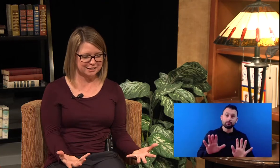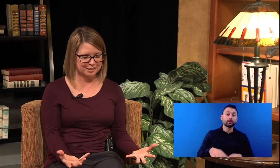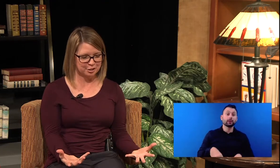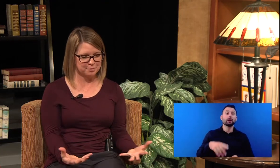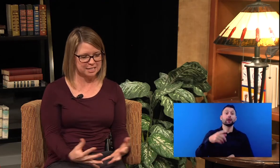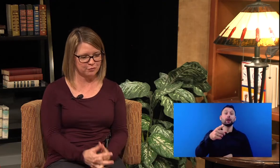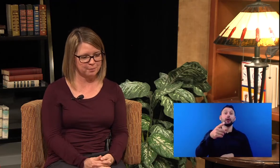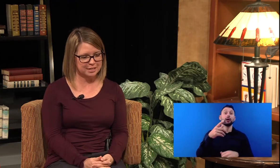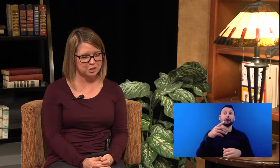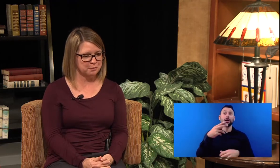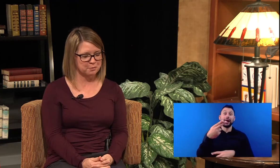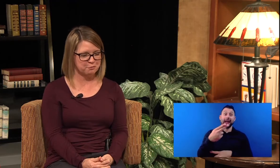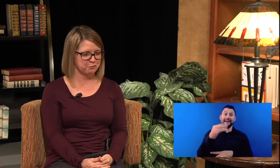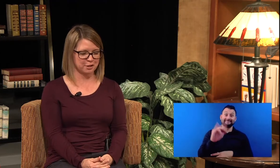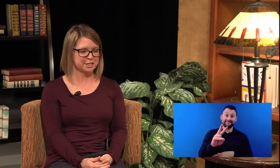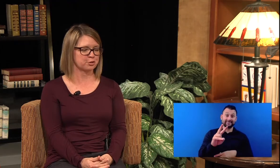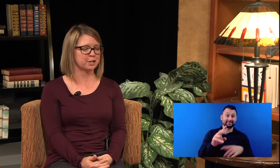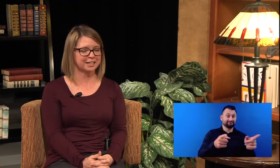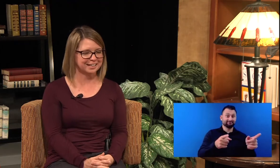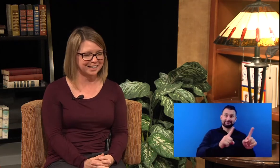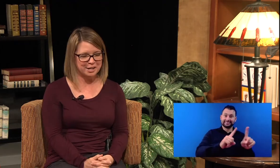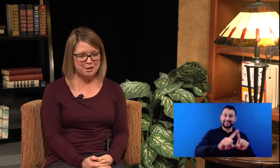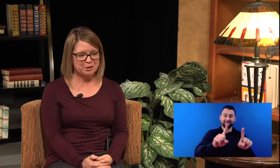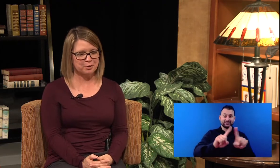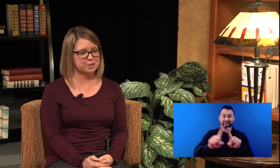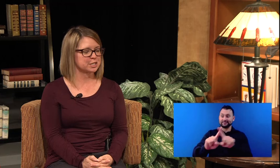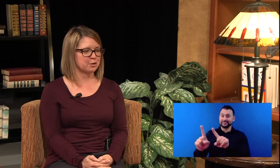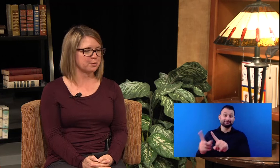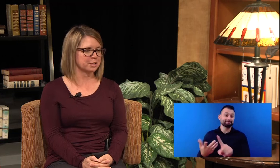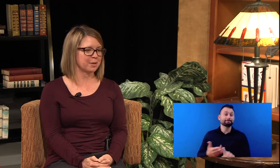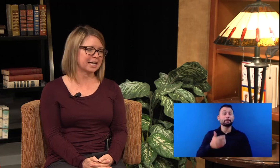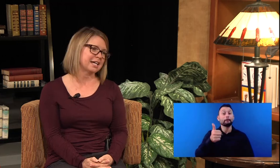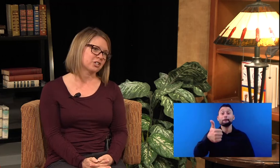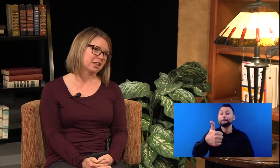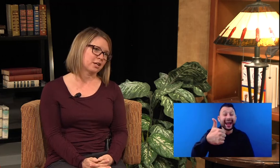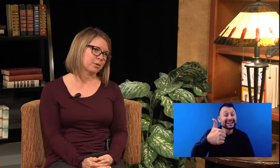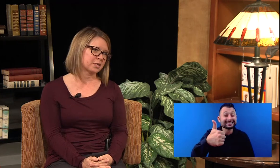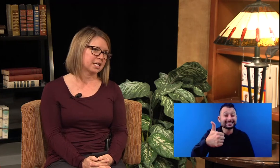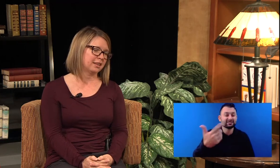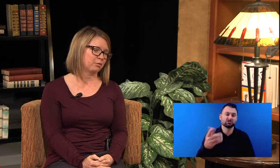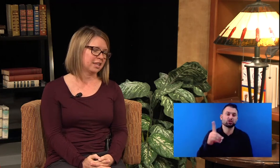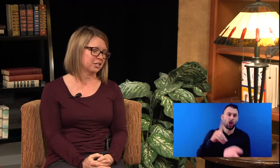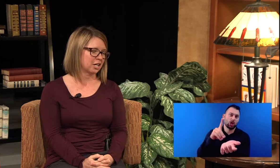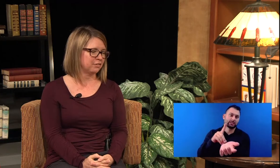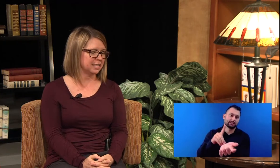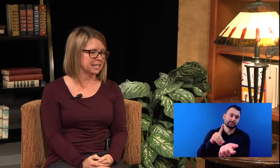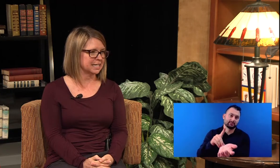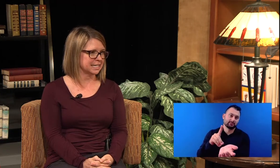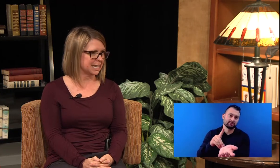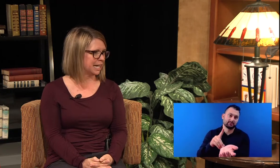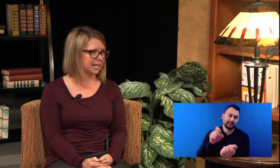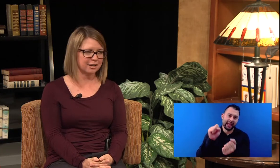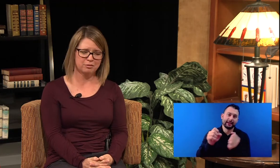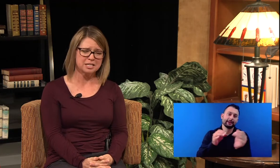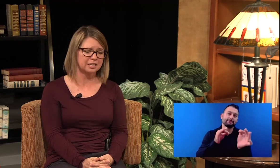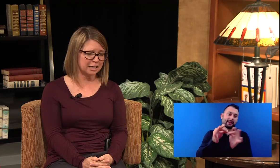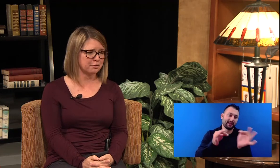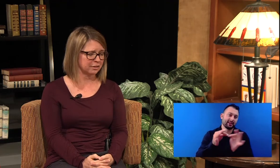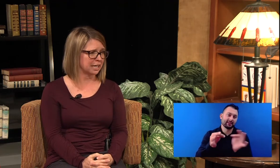clear up misinformation. Historically, there was so much medication that a person with HIV needed to take. It was a lot of, a lot of